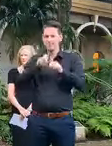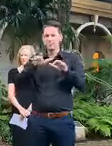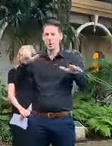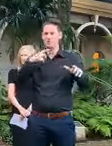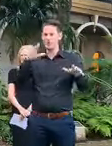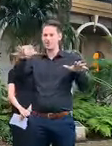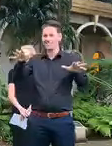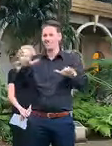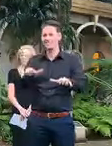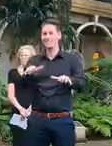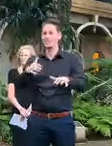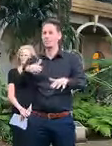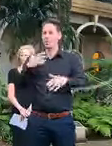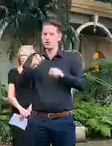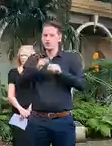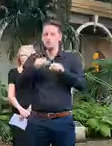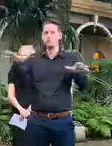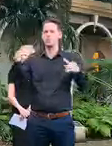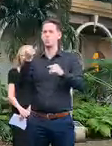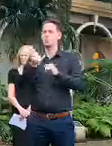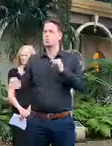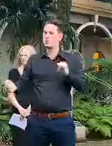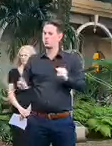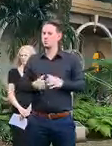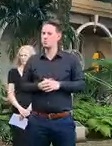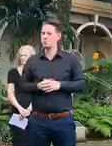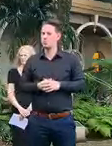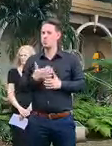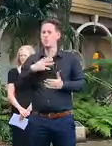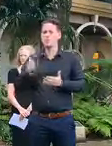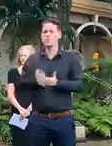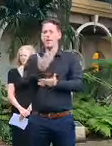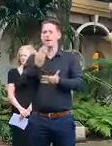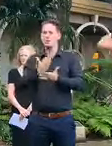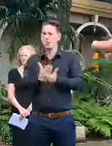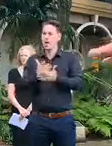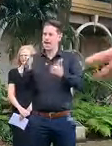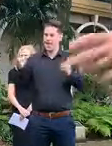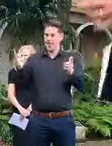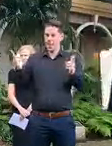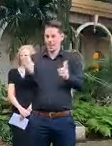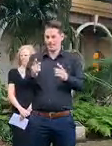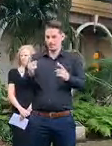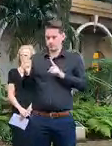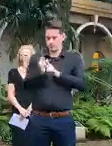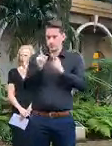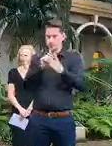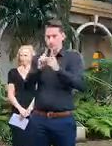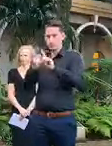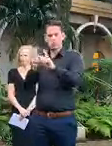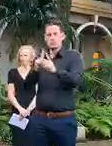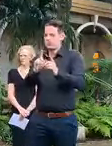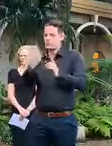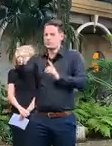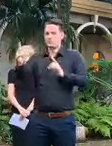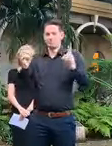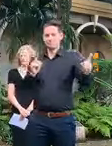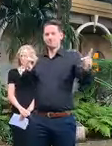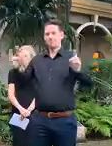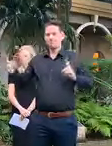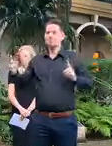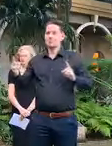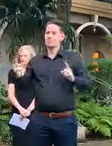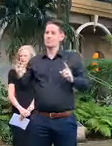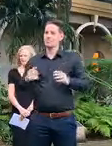flattening that curve and making sure that we are having less physical interactions and contacts